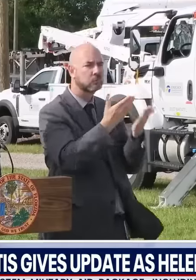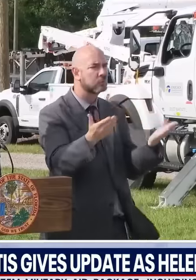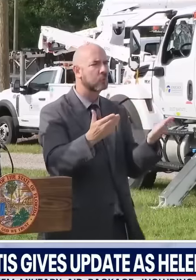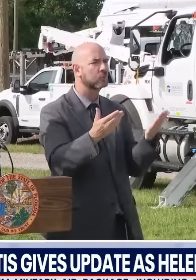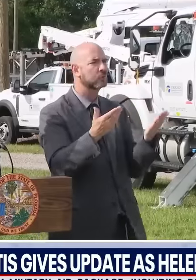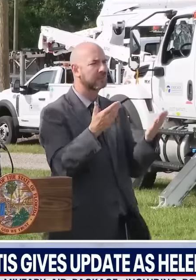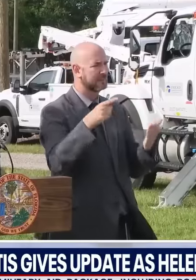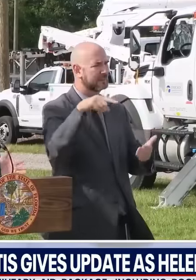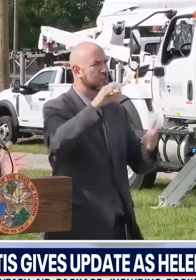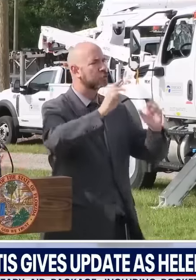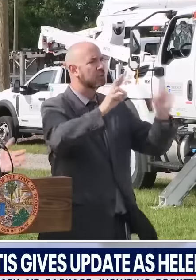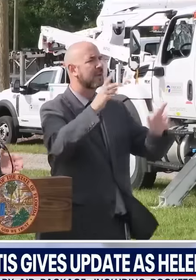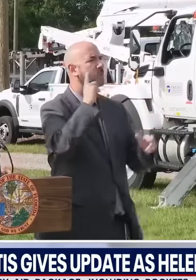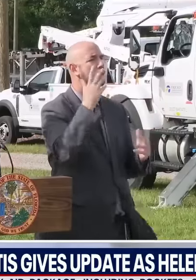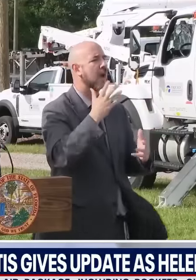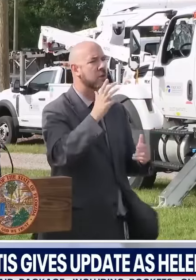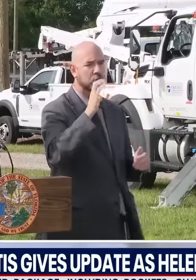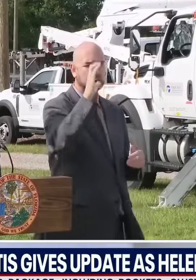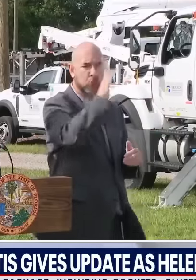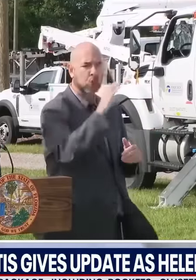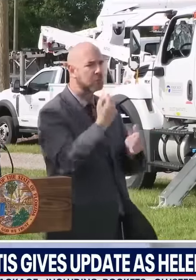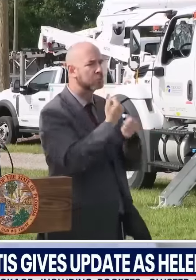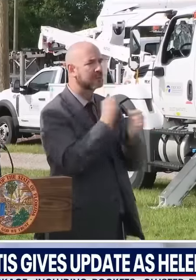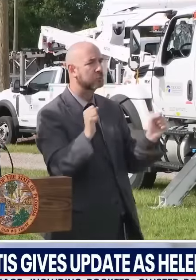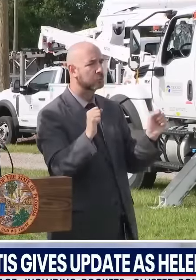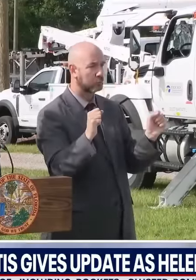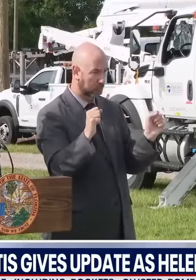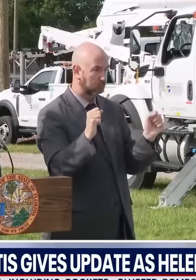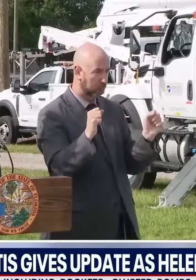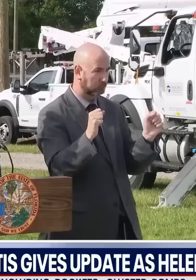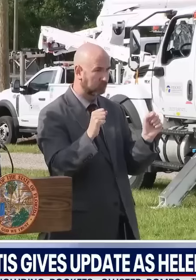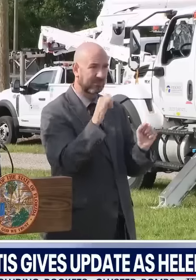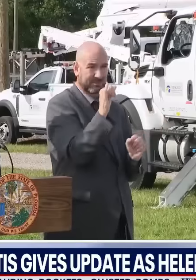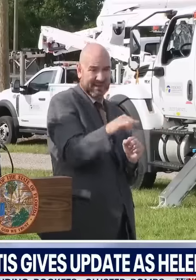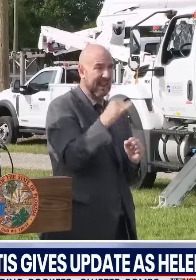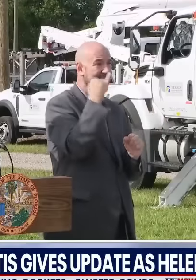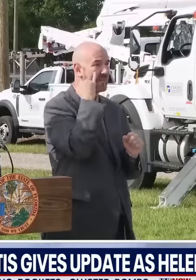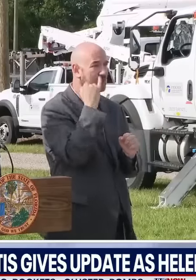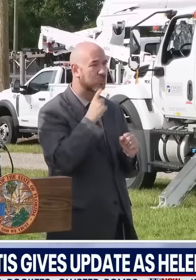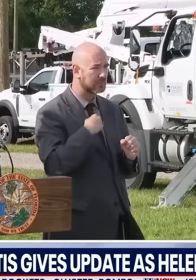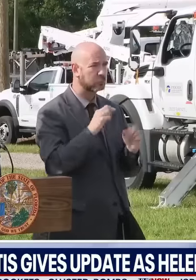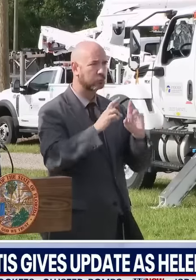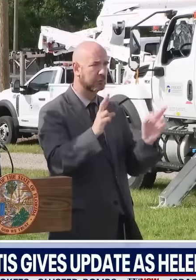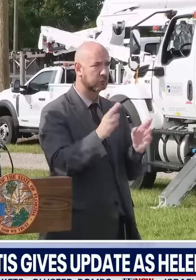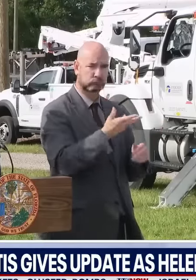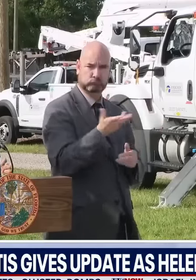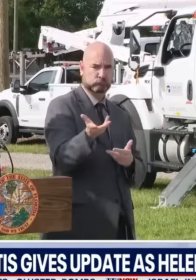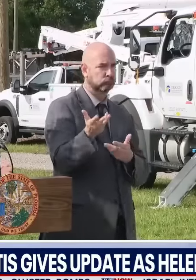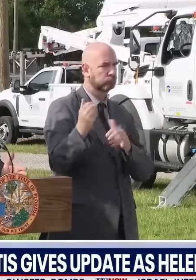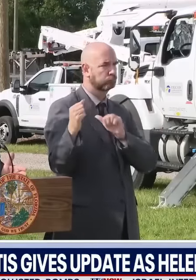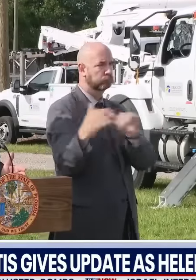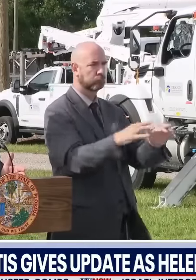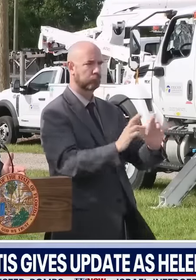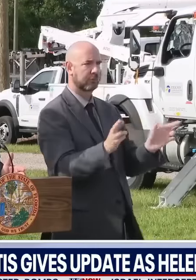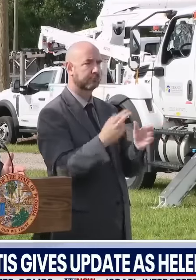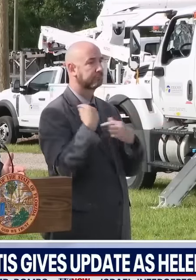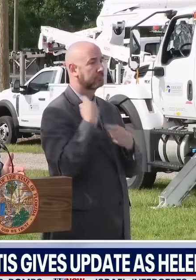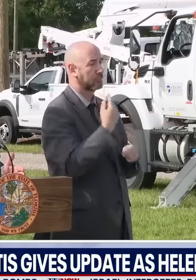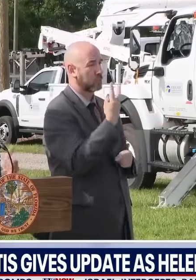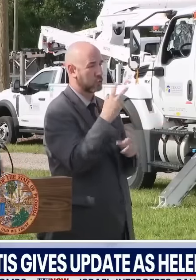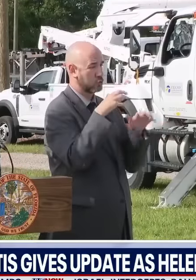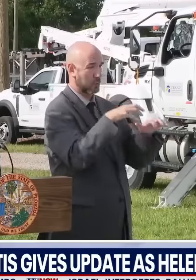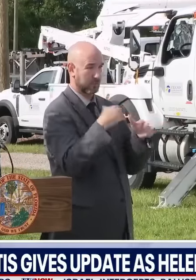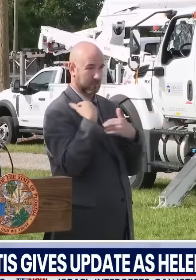be needed? I will say the last couple storms, last two years, 23 in this year, we have not needed as many